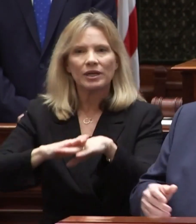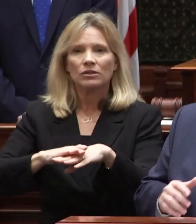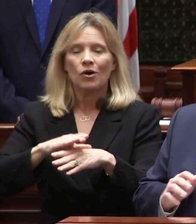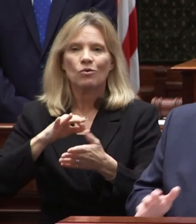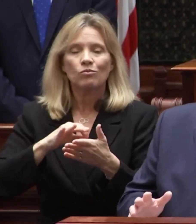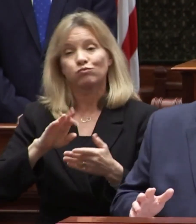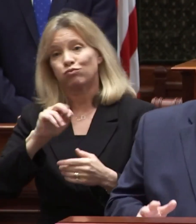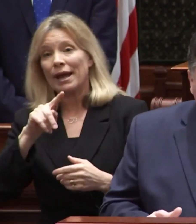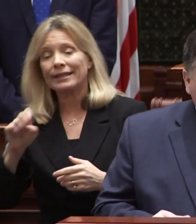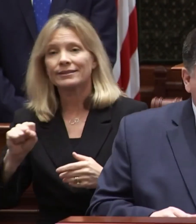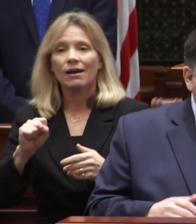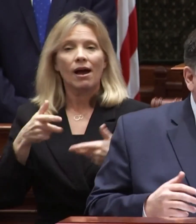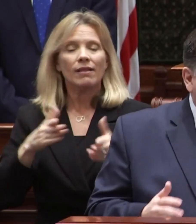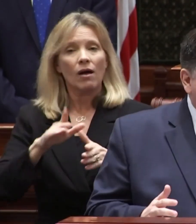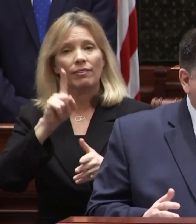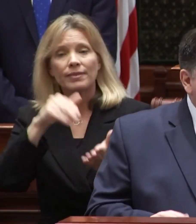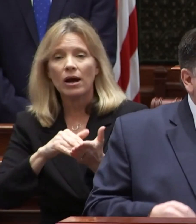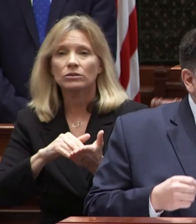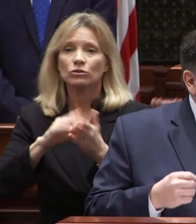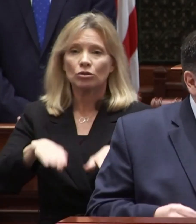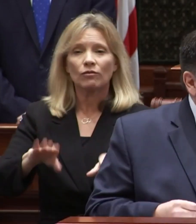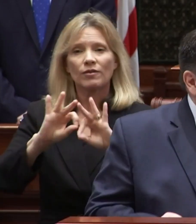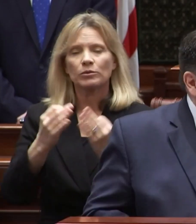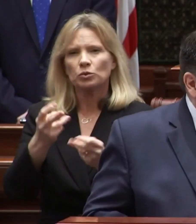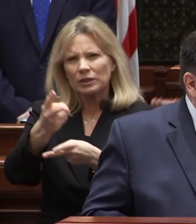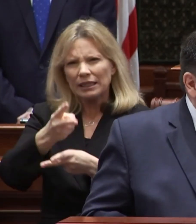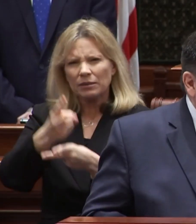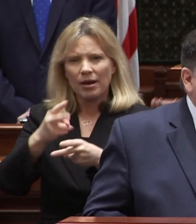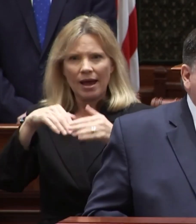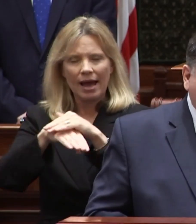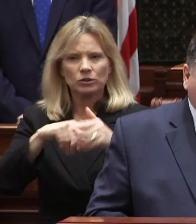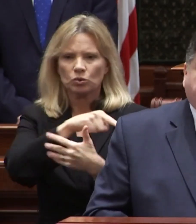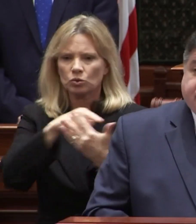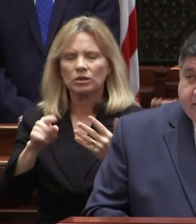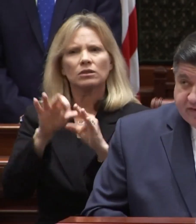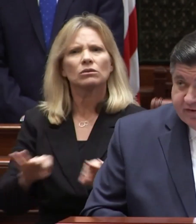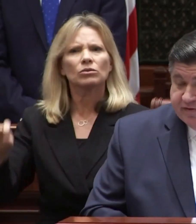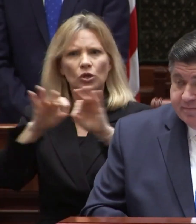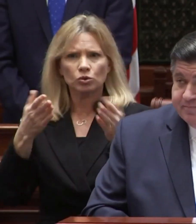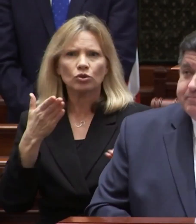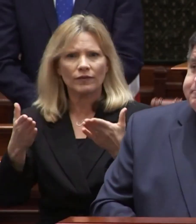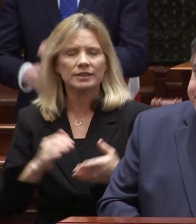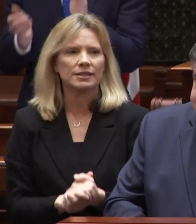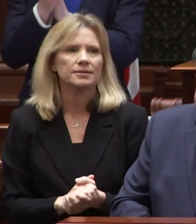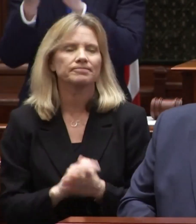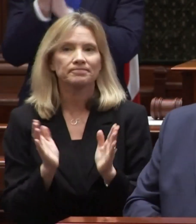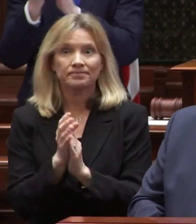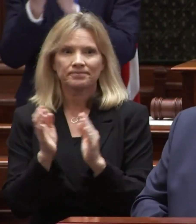rates and allow thousands of children and their families to maintain access to these critical services